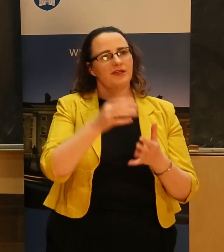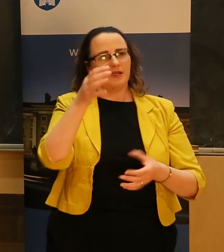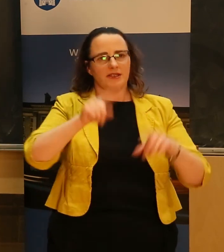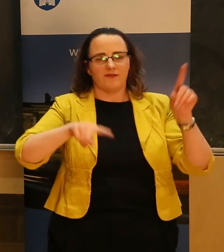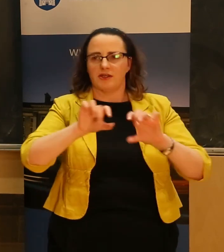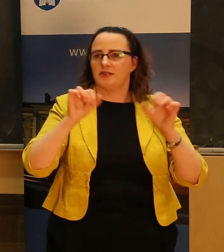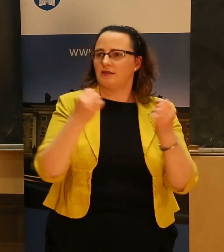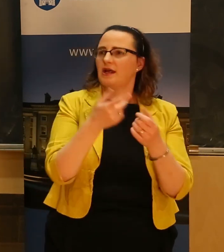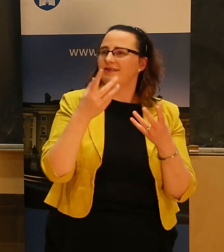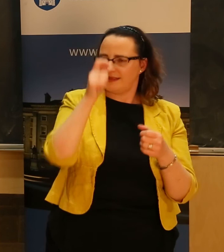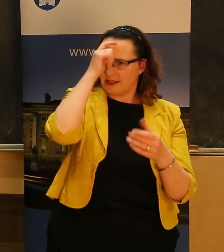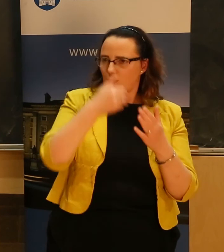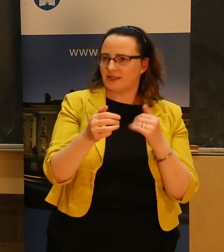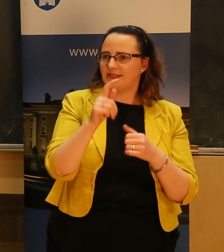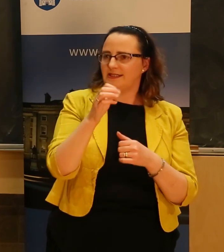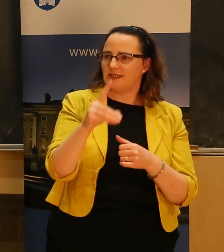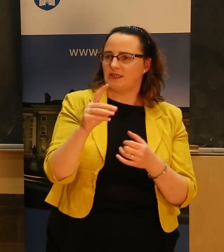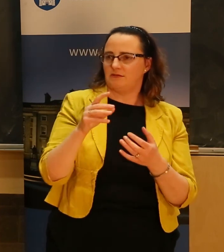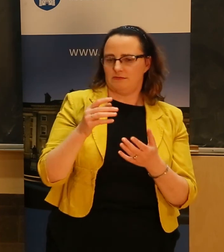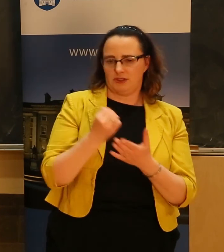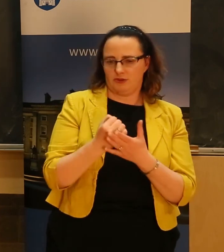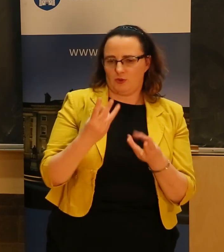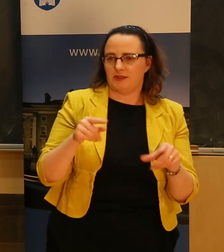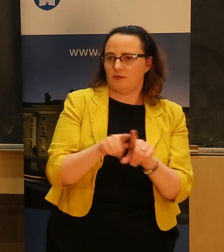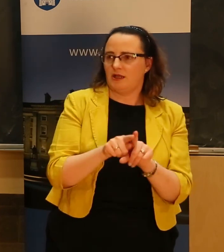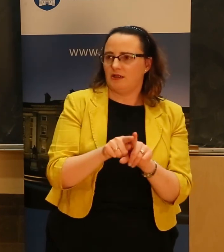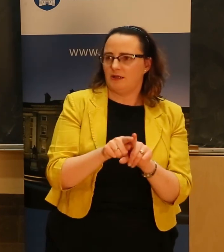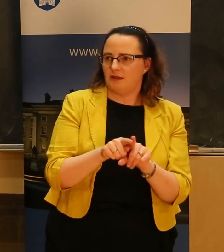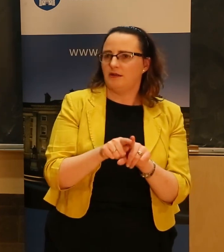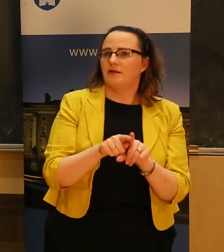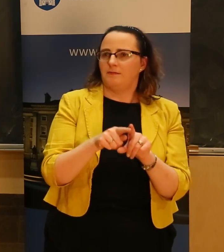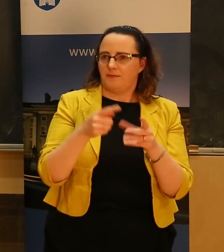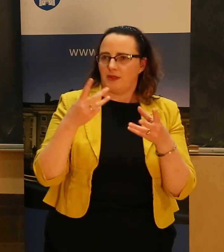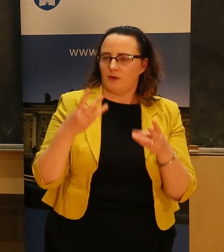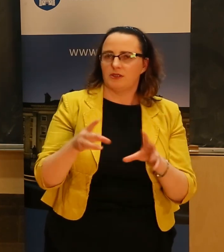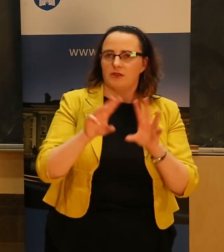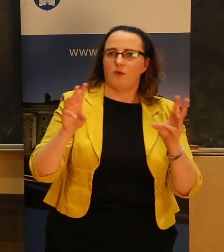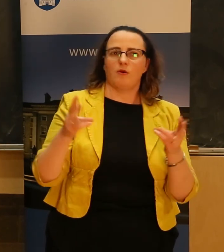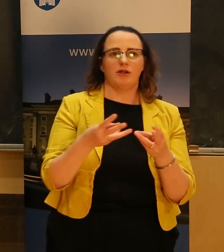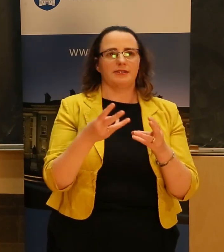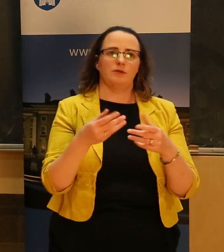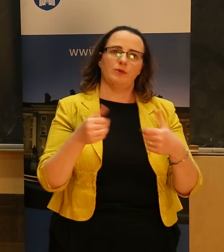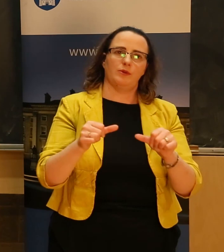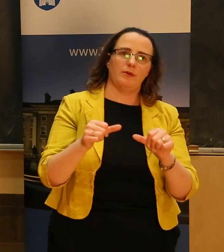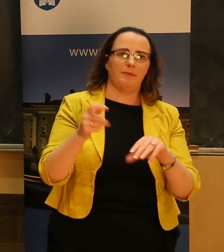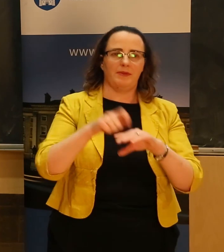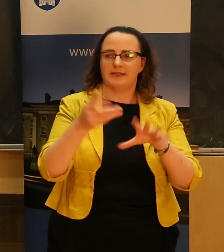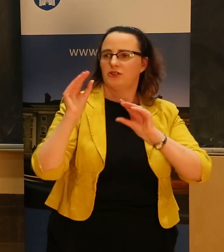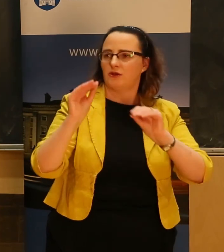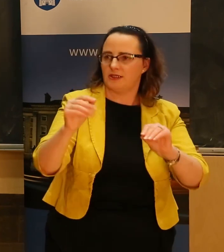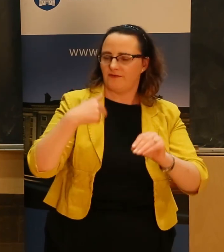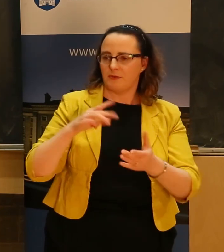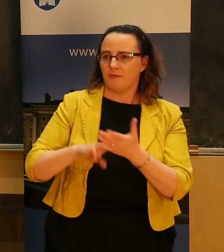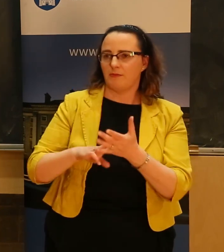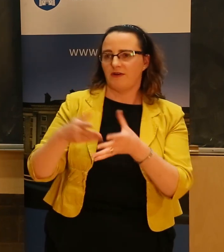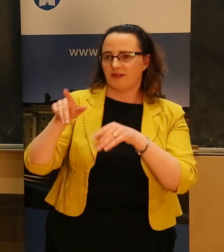Trinity graduates want too. Trinity has instilled in all its graduates the value of a world class education. As a member of the Shannon I will fight to ensure